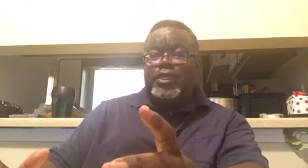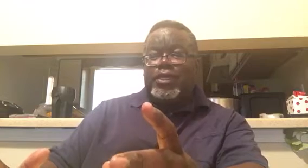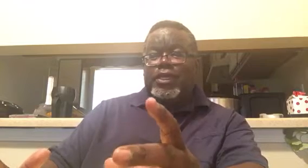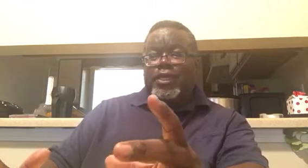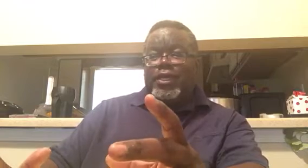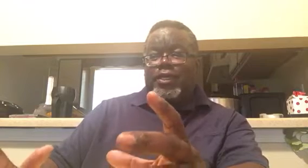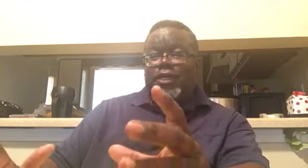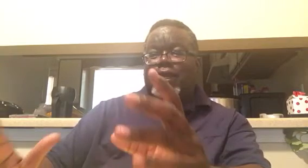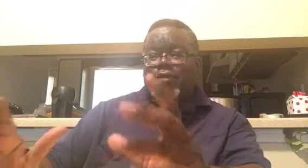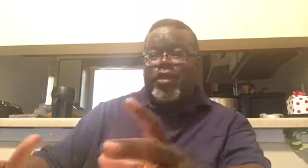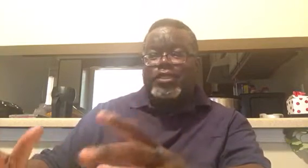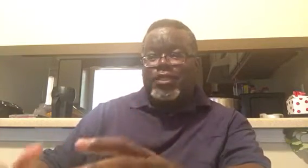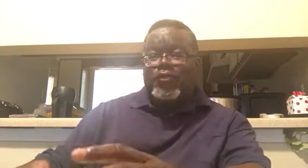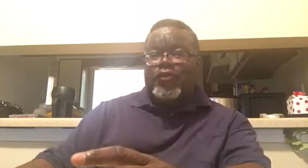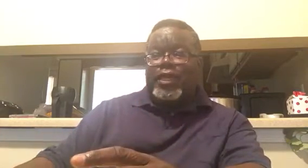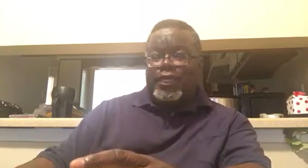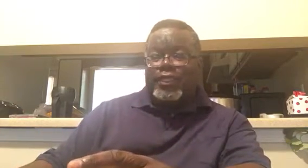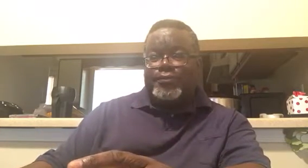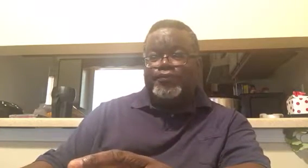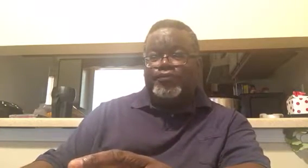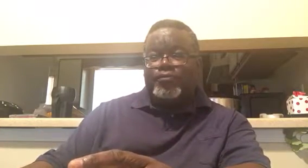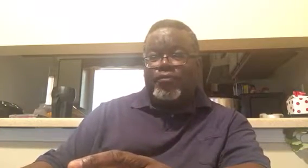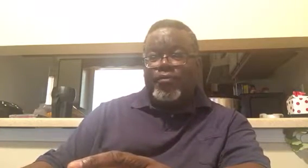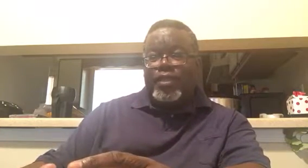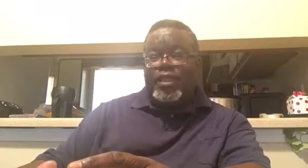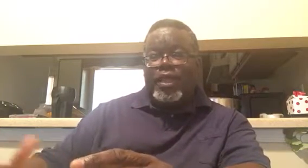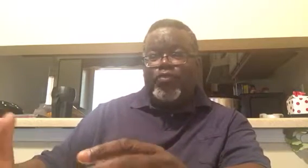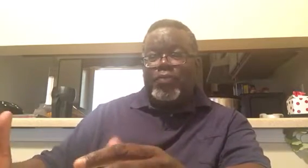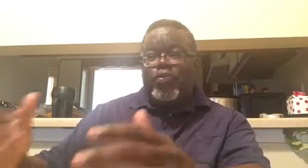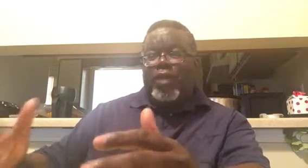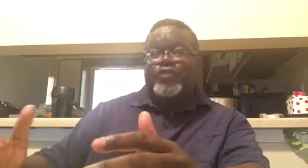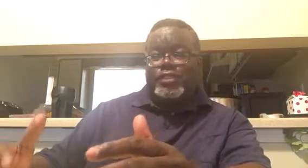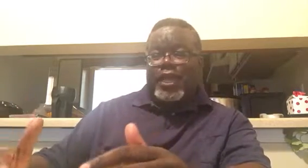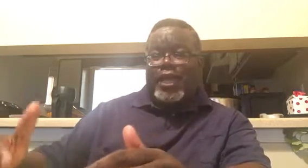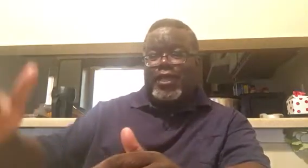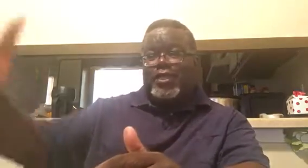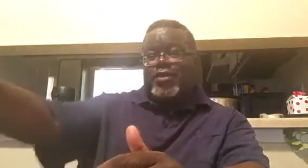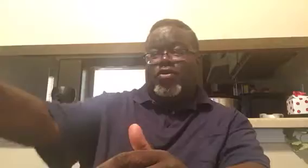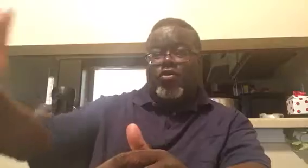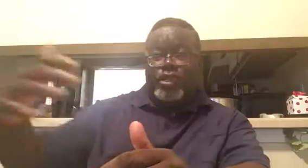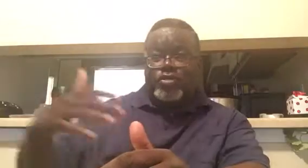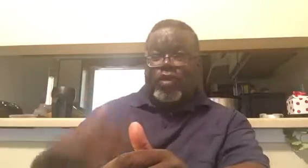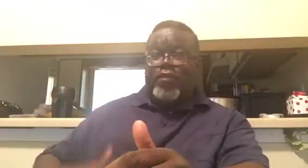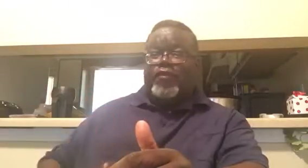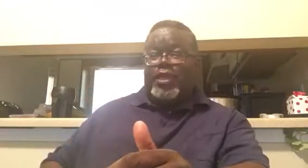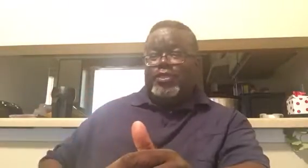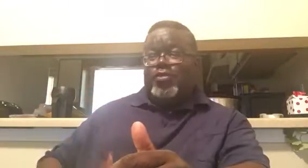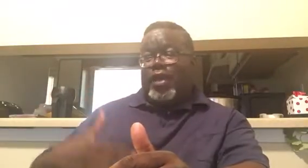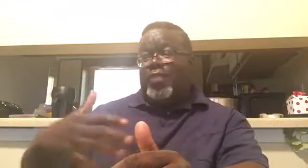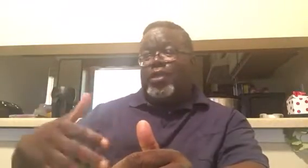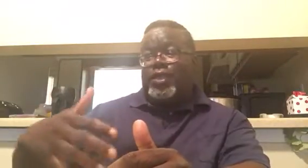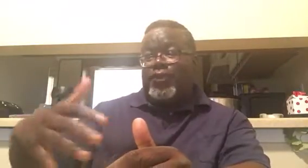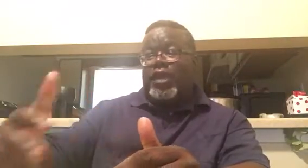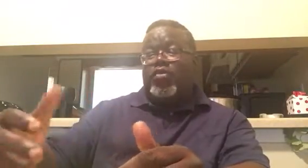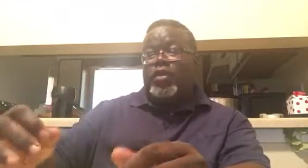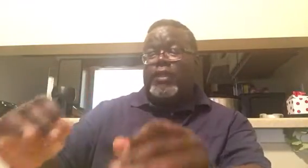a declaration of faith. And we prophesy according to our faith. So I believe not only